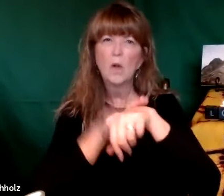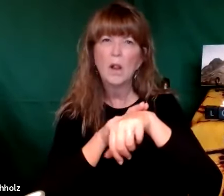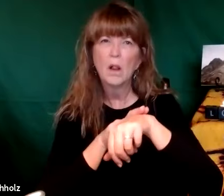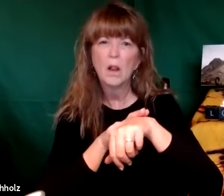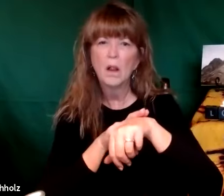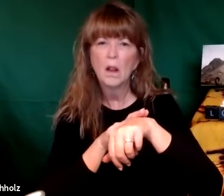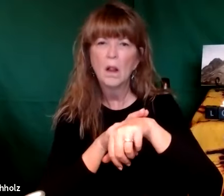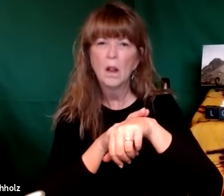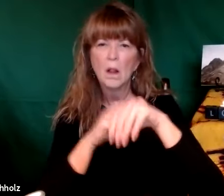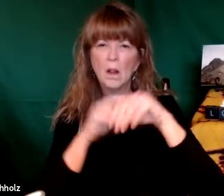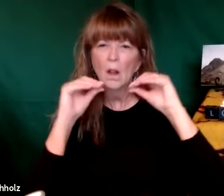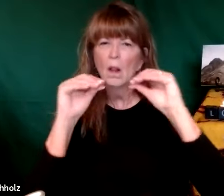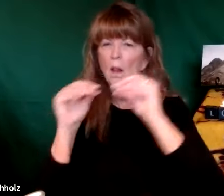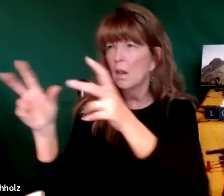sometimes it feels unnatural